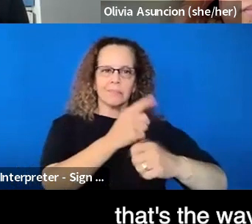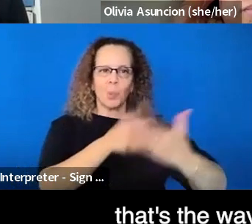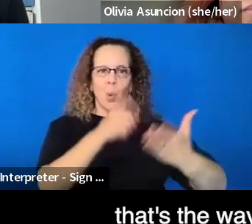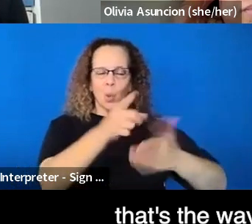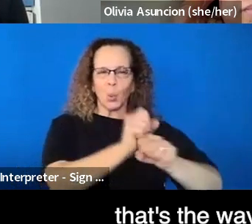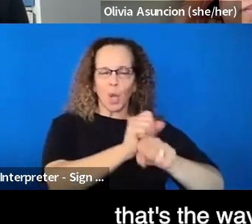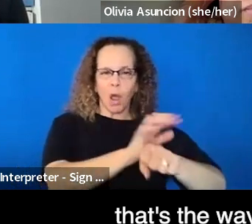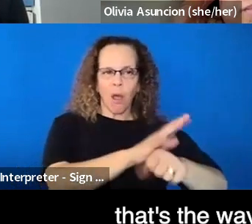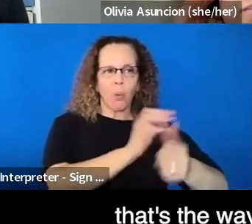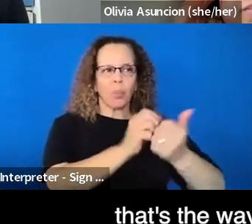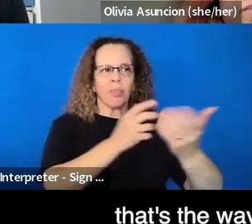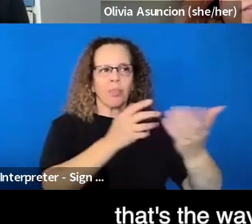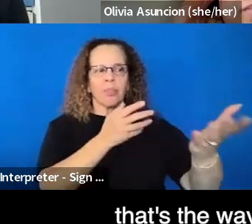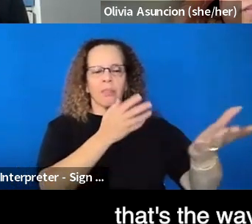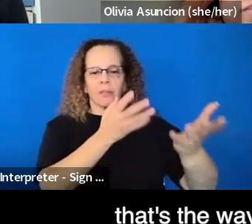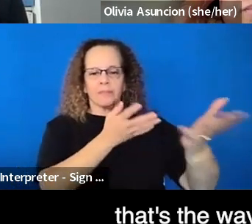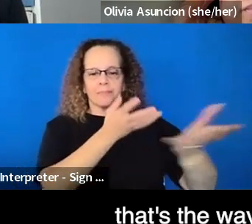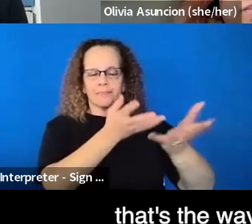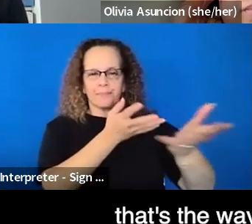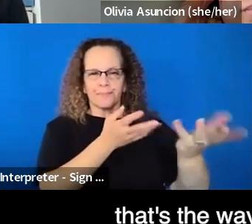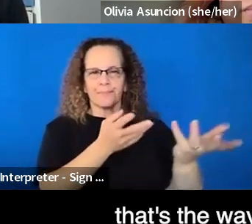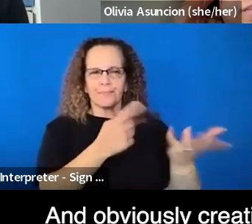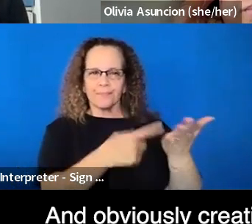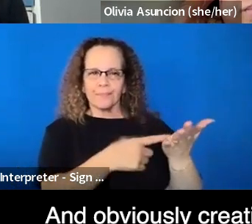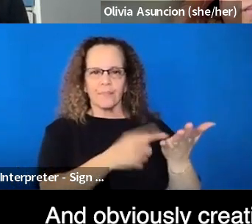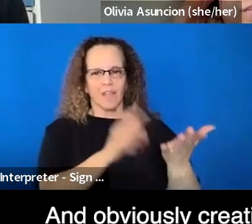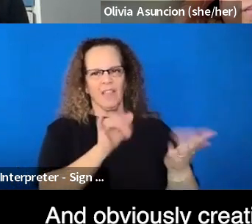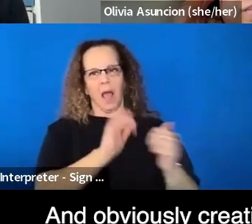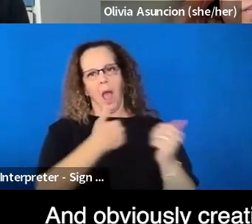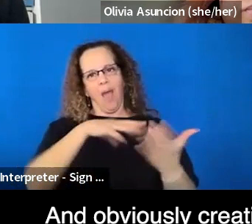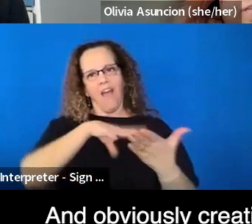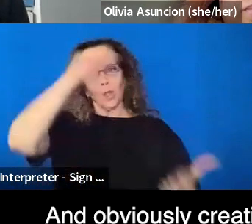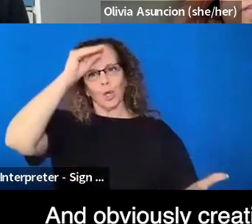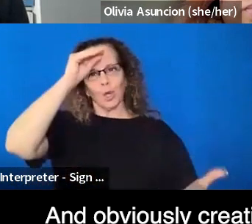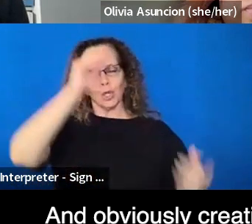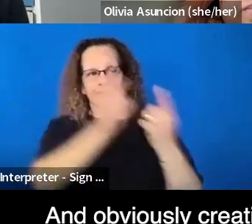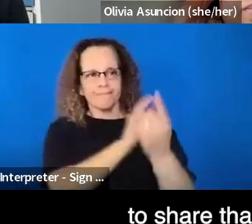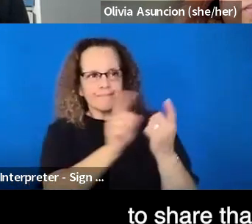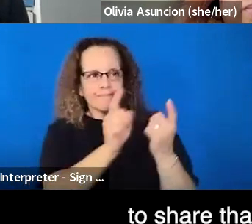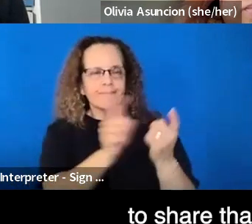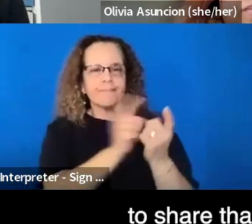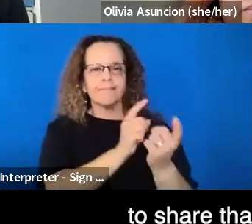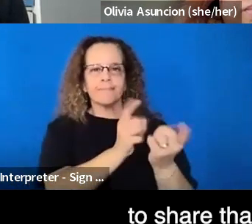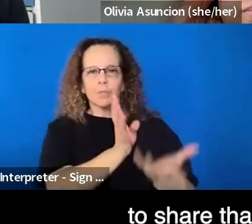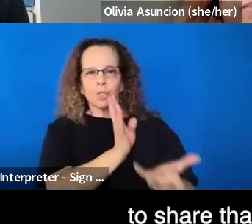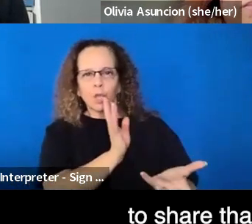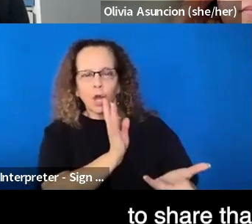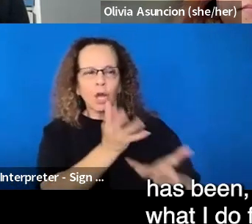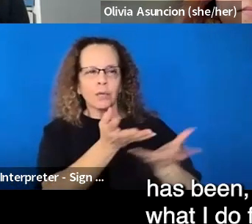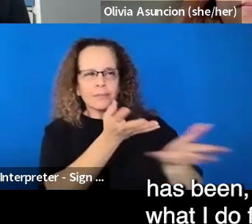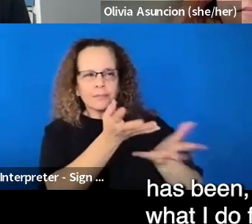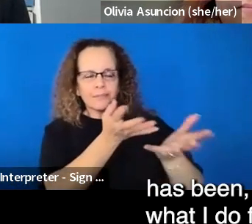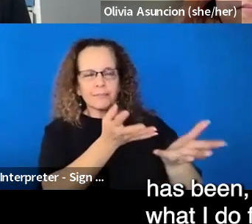is, that's the way I've learned. And obviously creating space for people to share that all the time